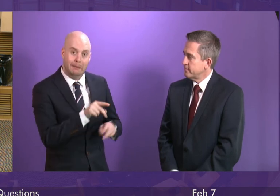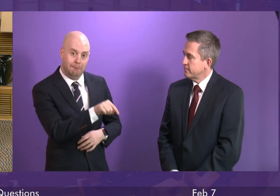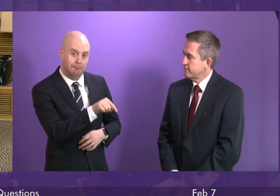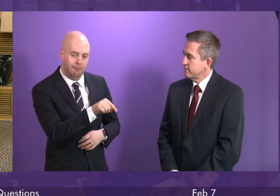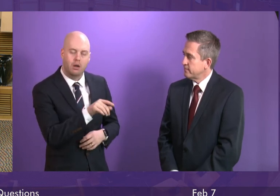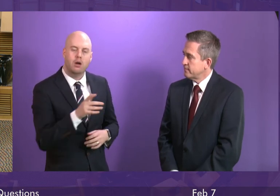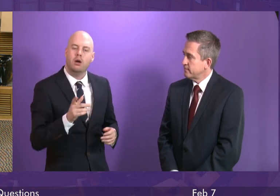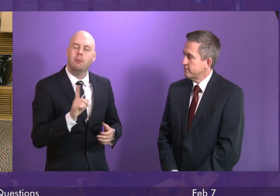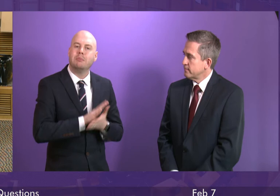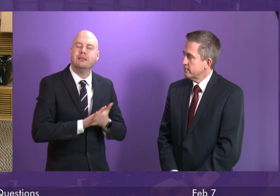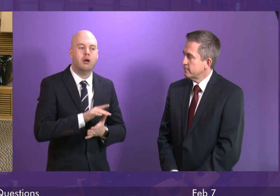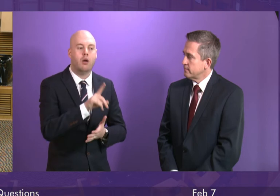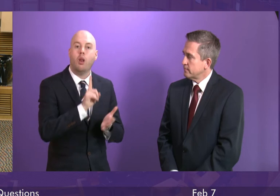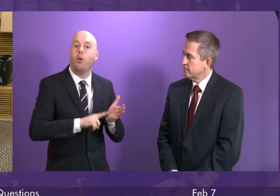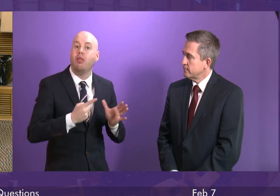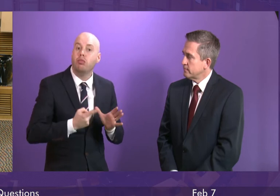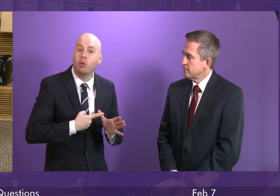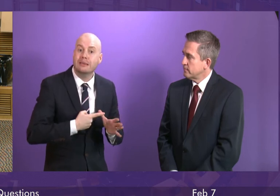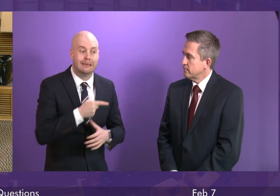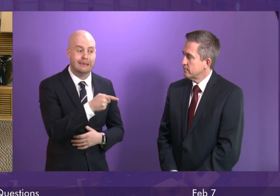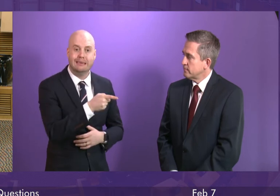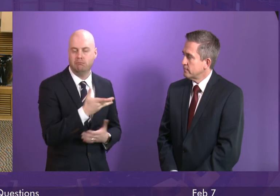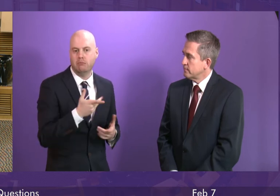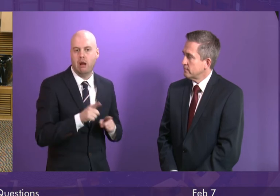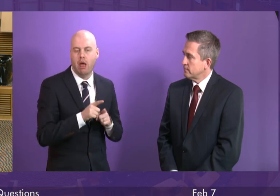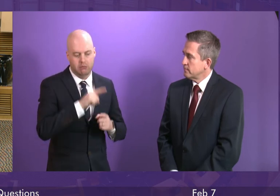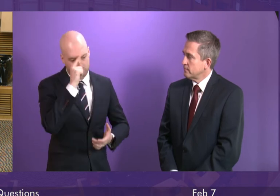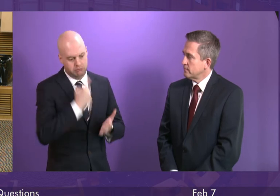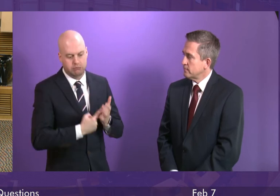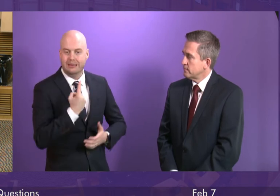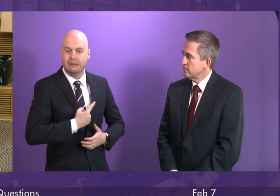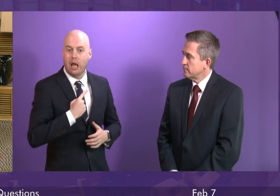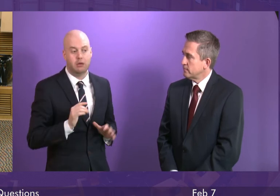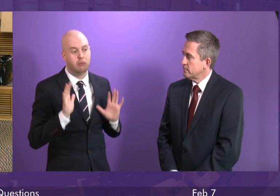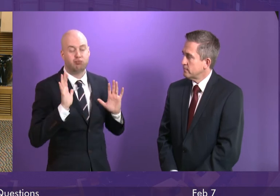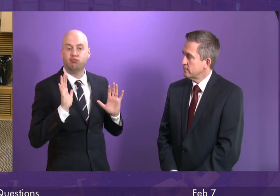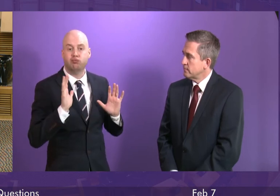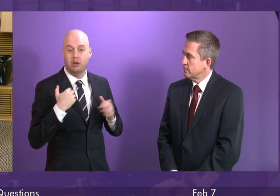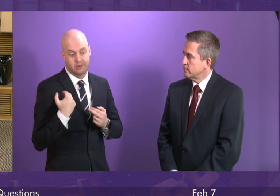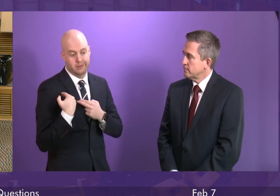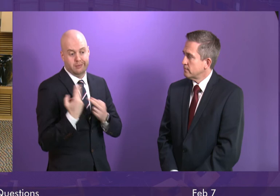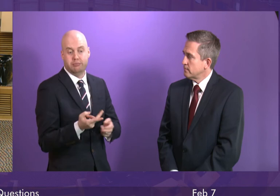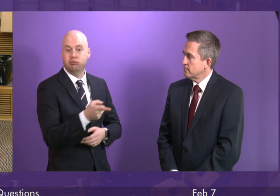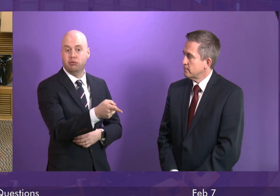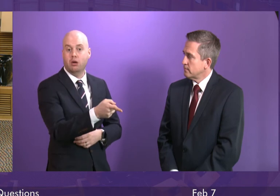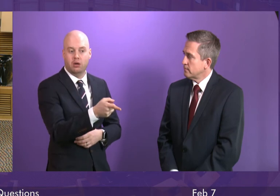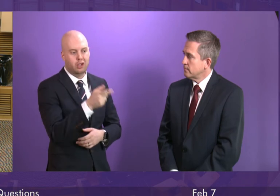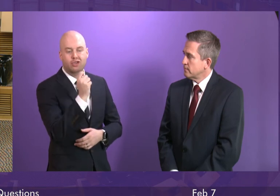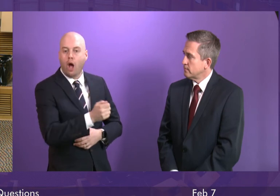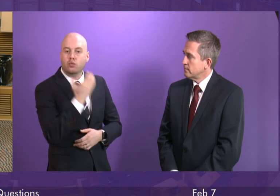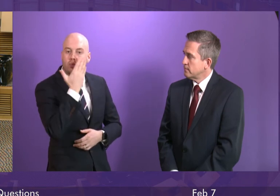puts the obligation onto the exercises an administrative charge on the school